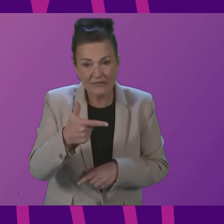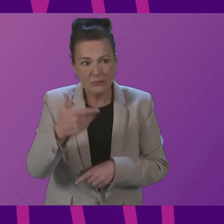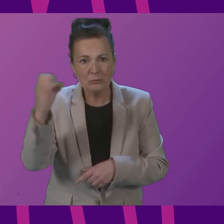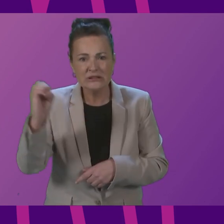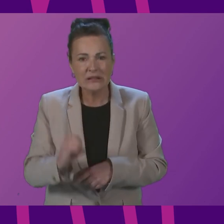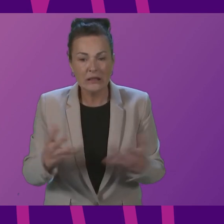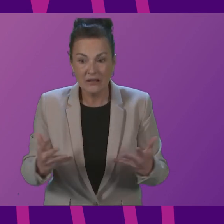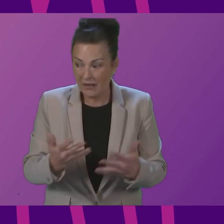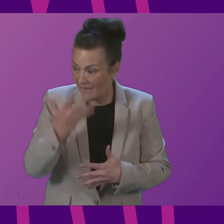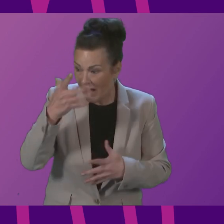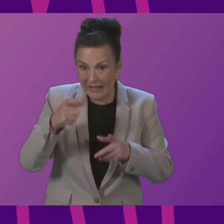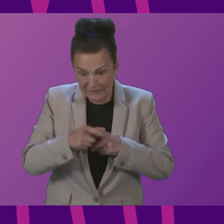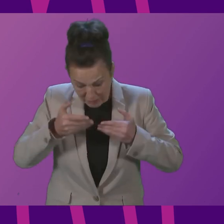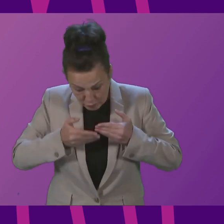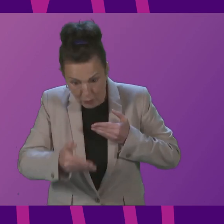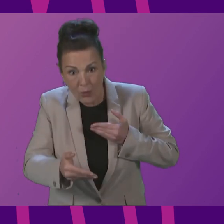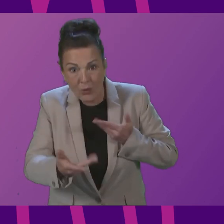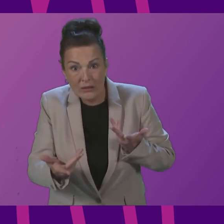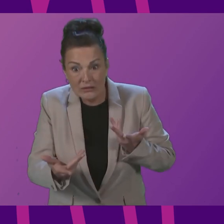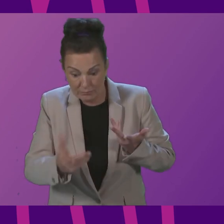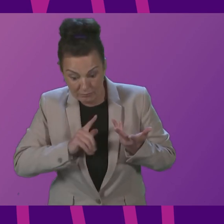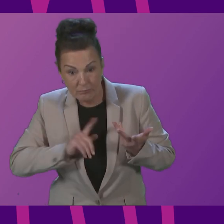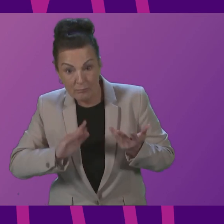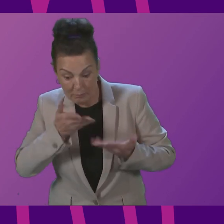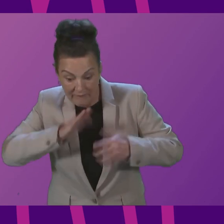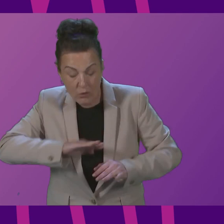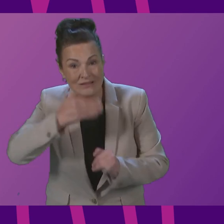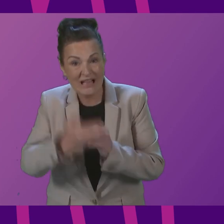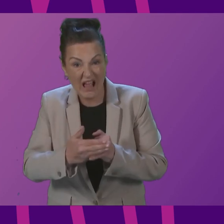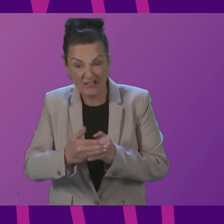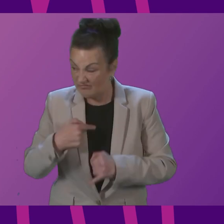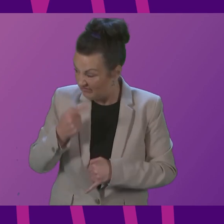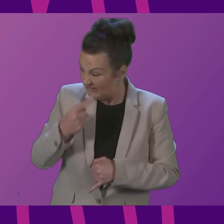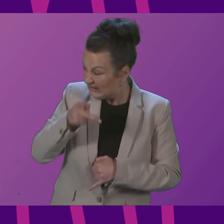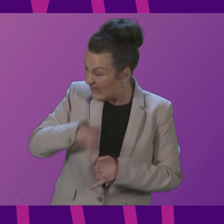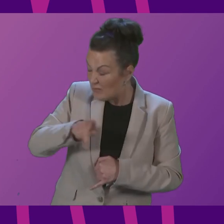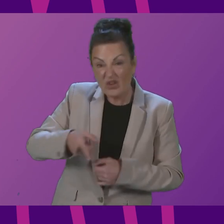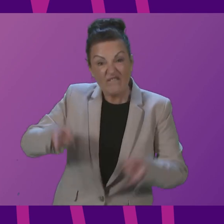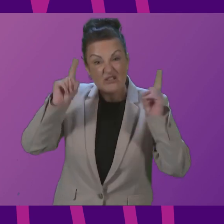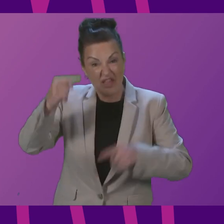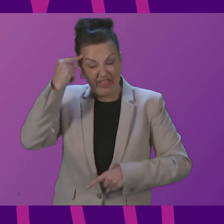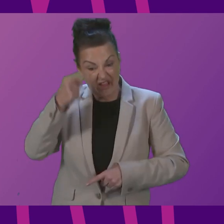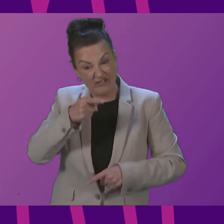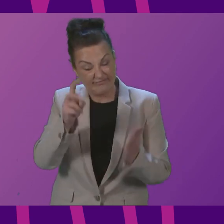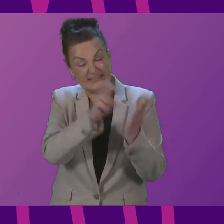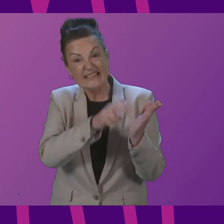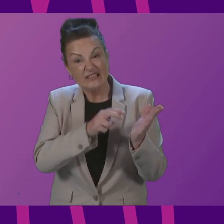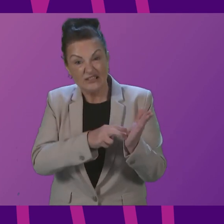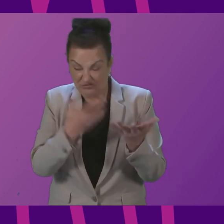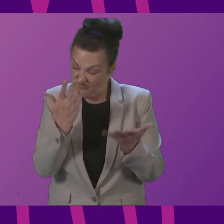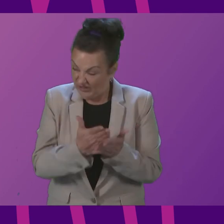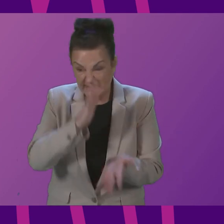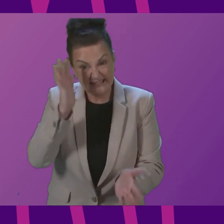five days to go does the Deputy First Minister agree the census has been a disaster from start to finish